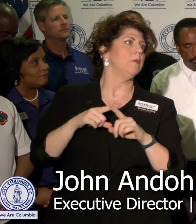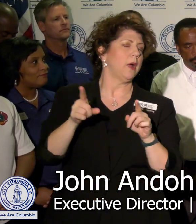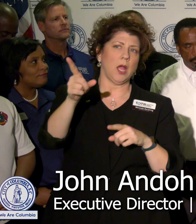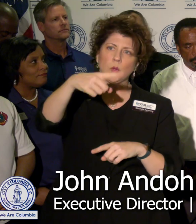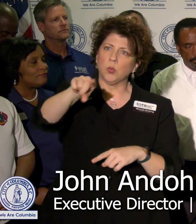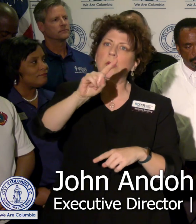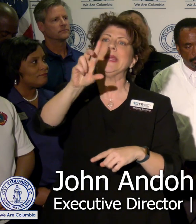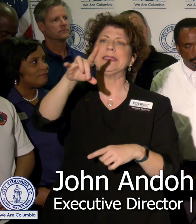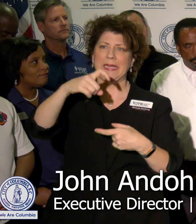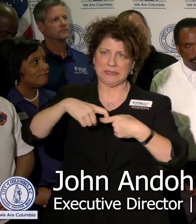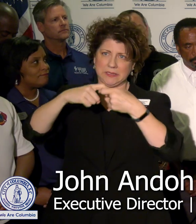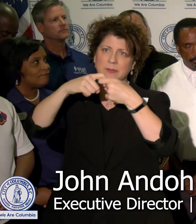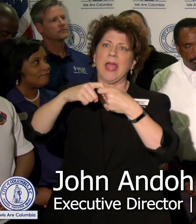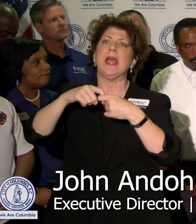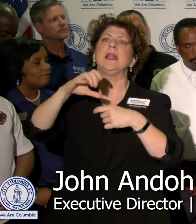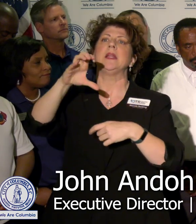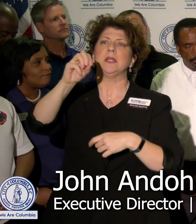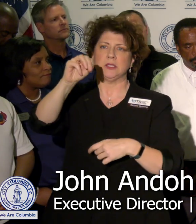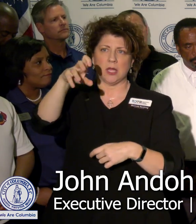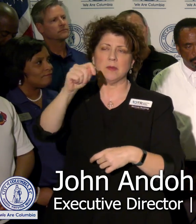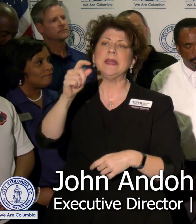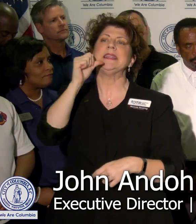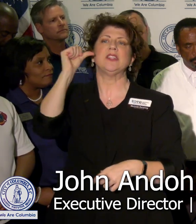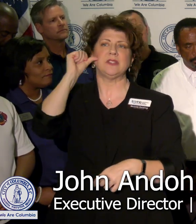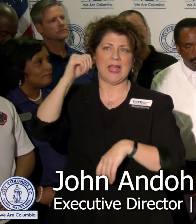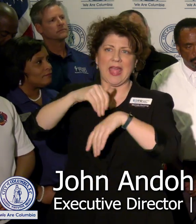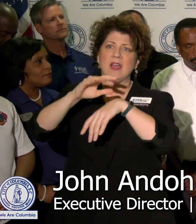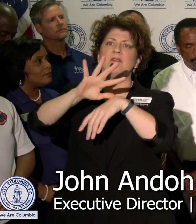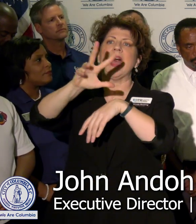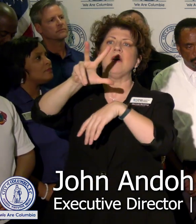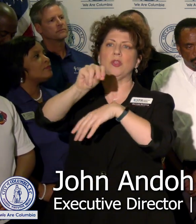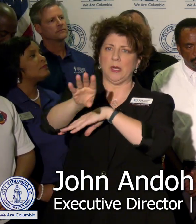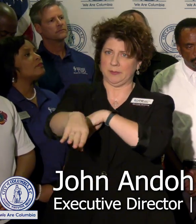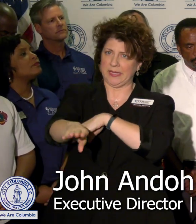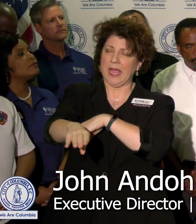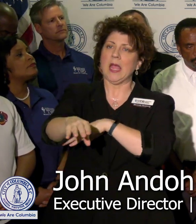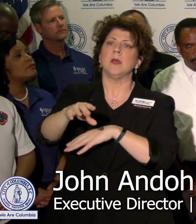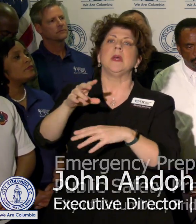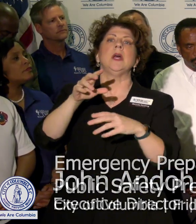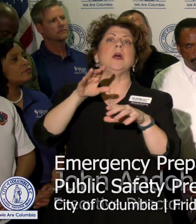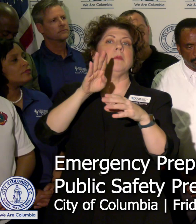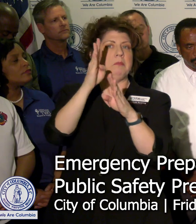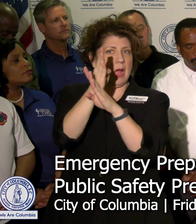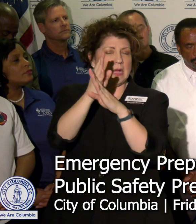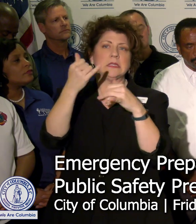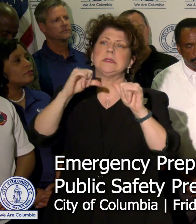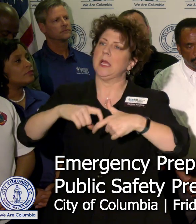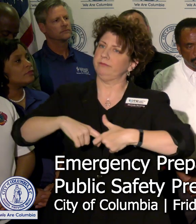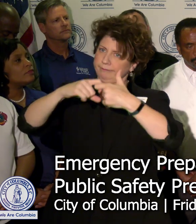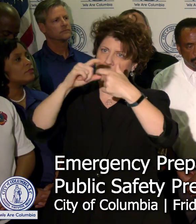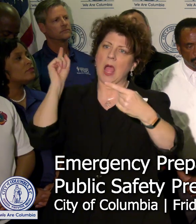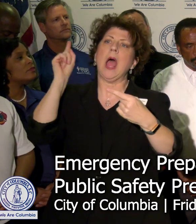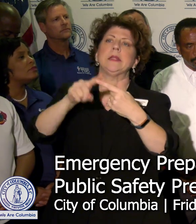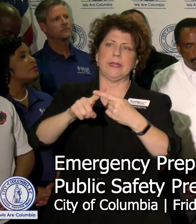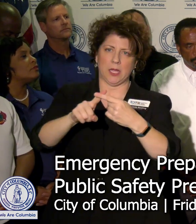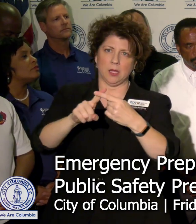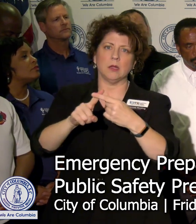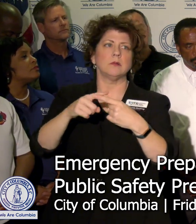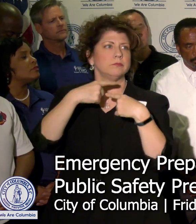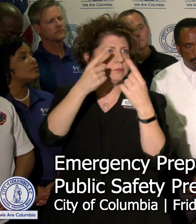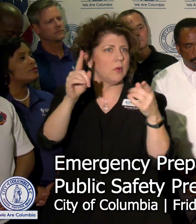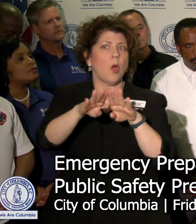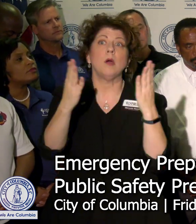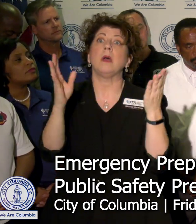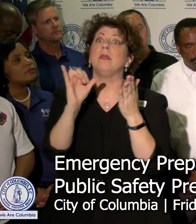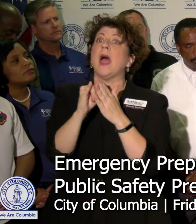suspended service yesterday, September 13th at 5 30 p.m. Transit service does remain suspended until further notice. This allows